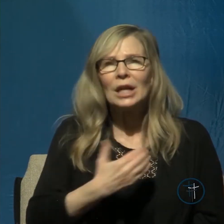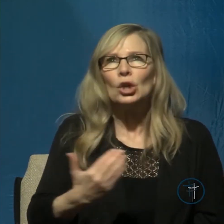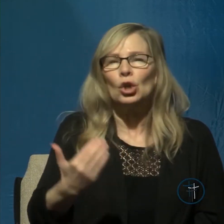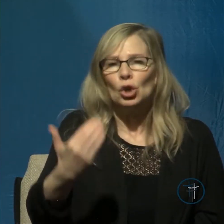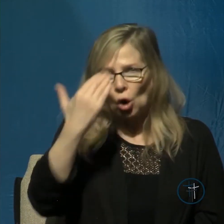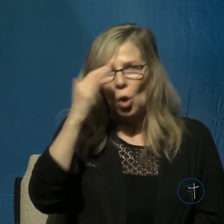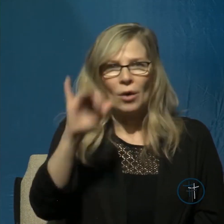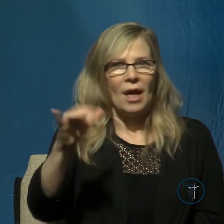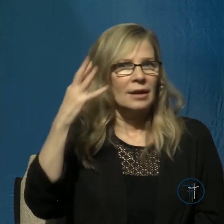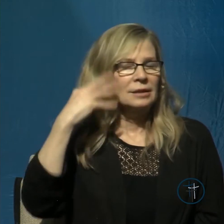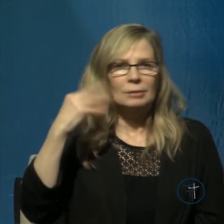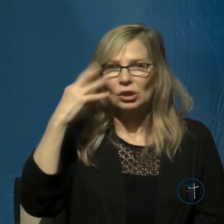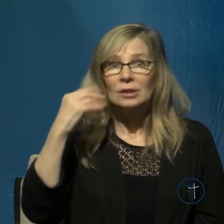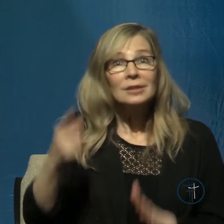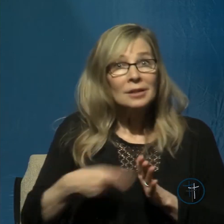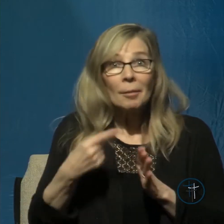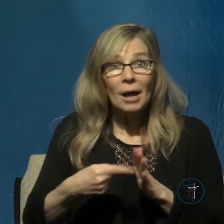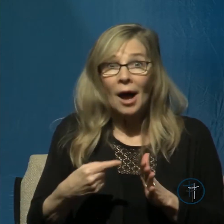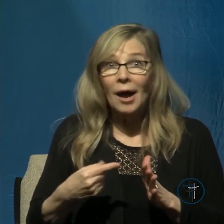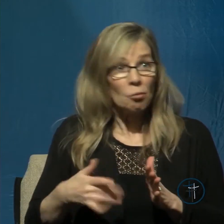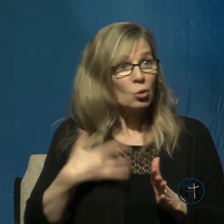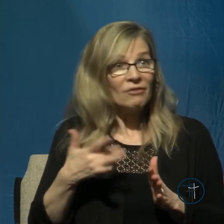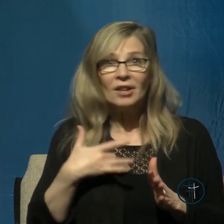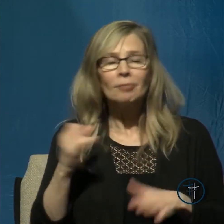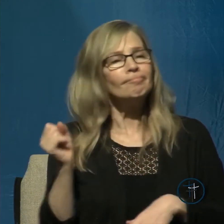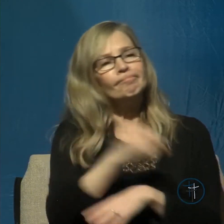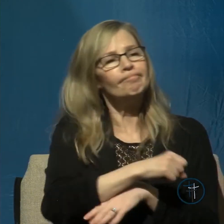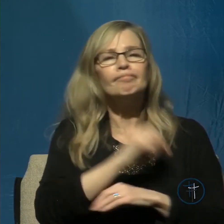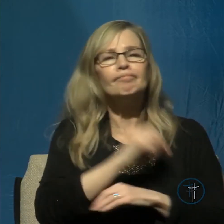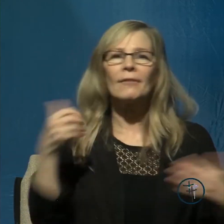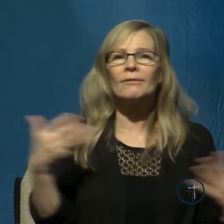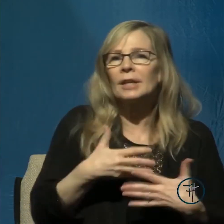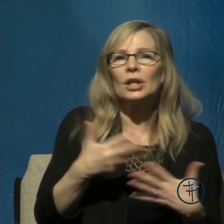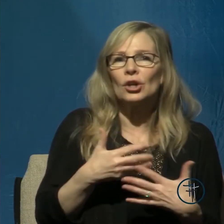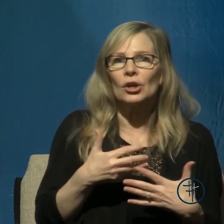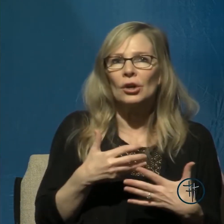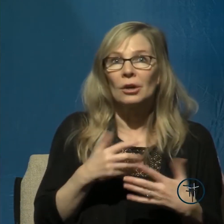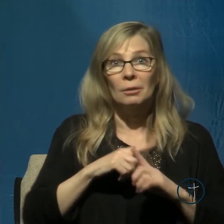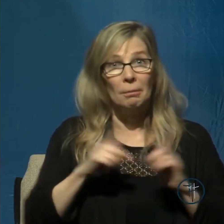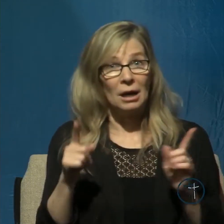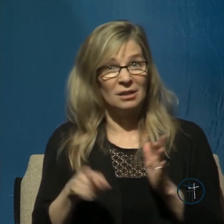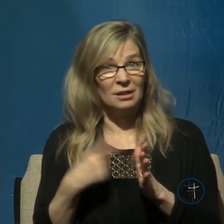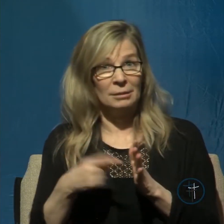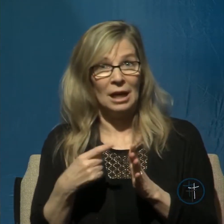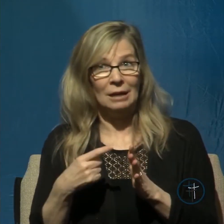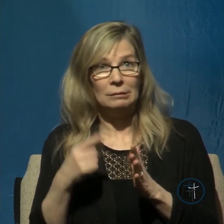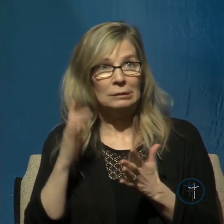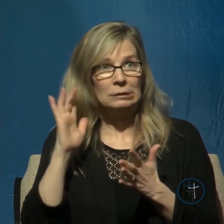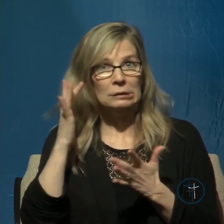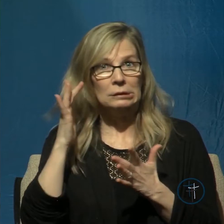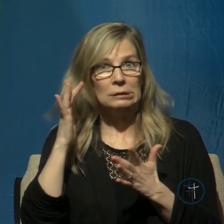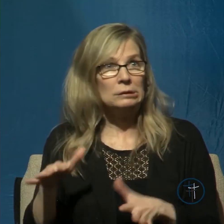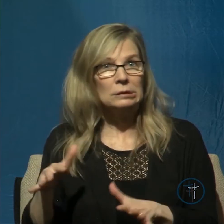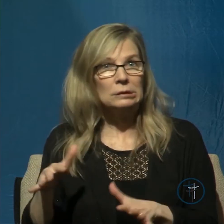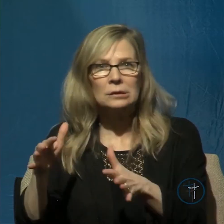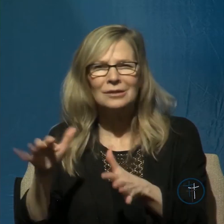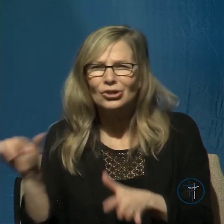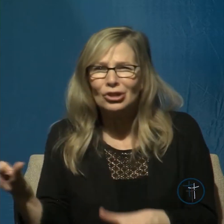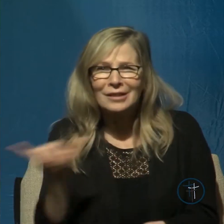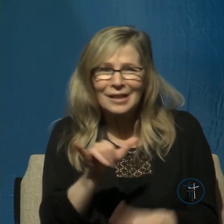And we know what it's like to be anxious and fearful at other times. It's just like David. That's just the way